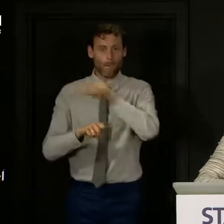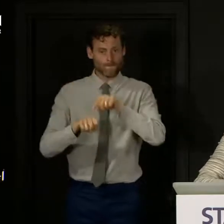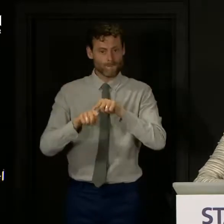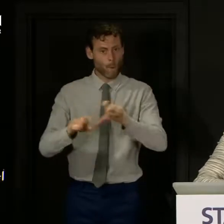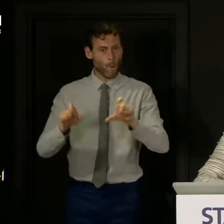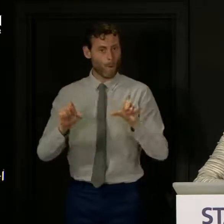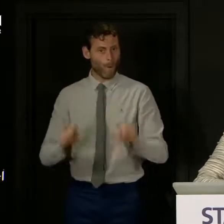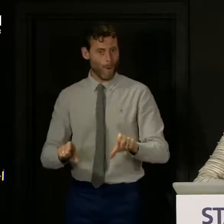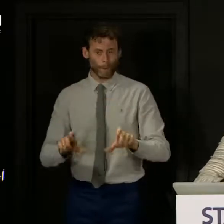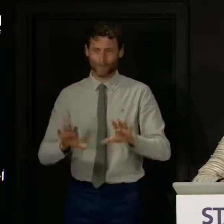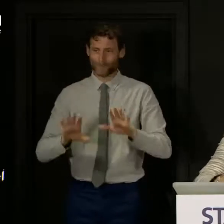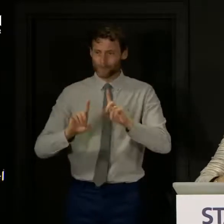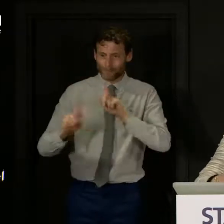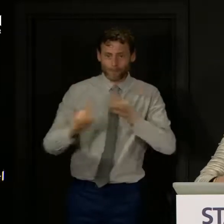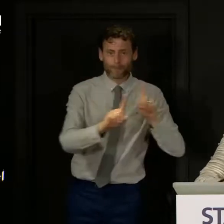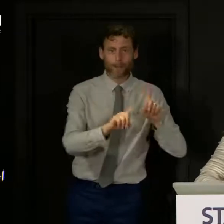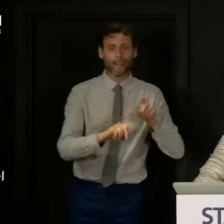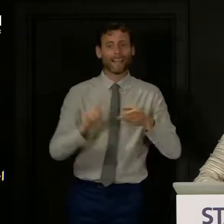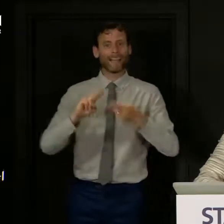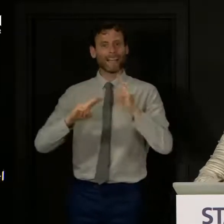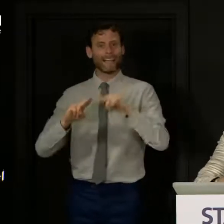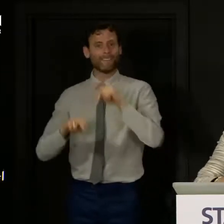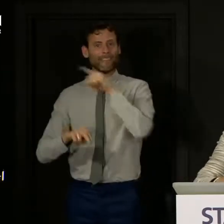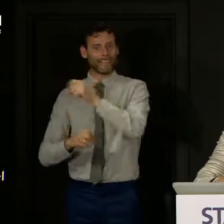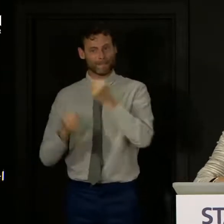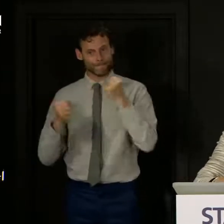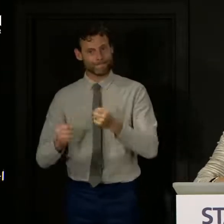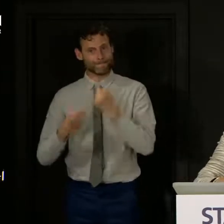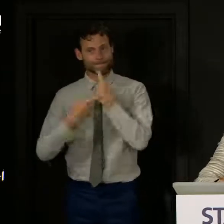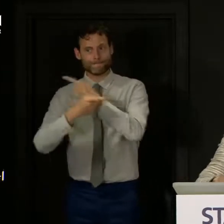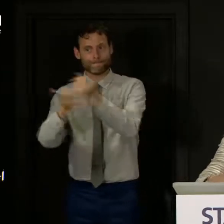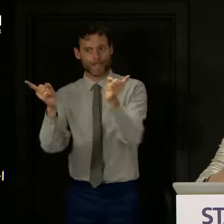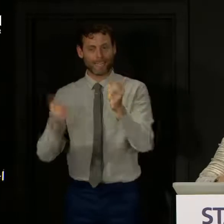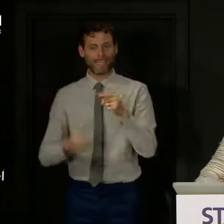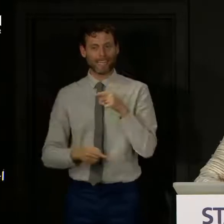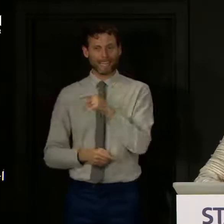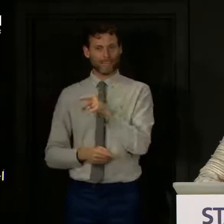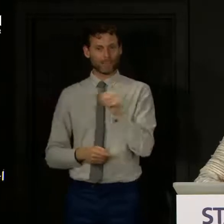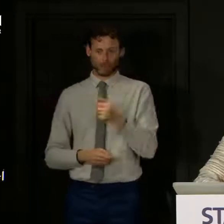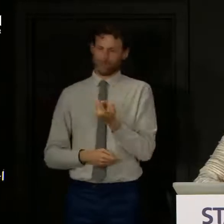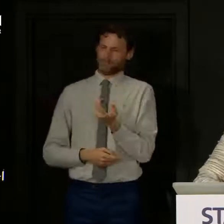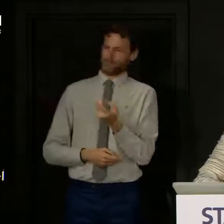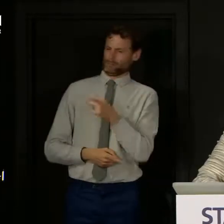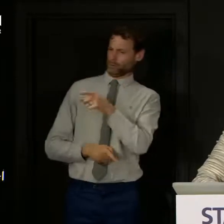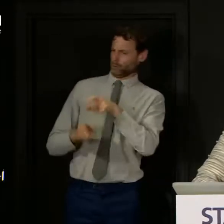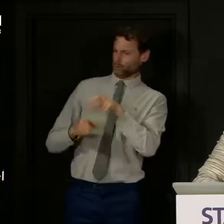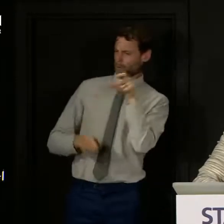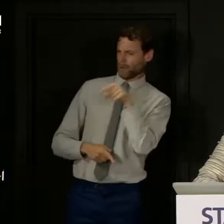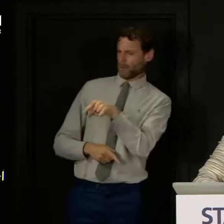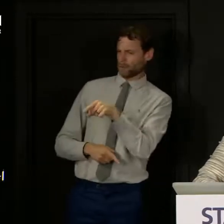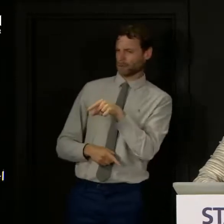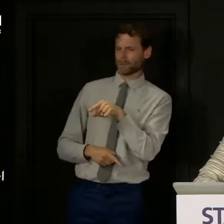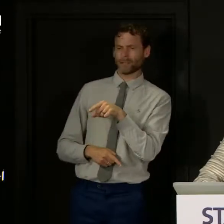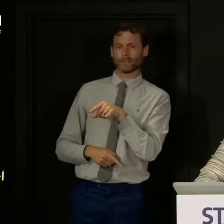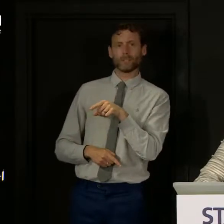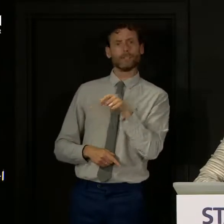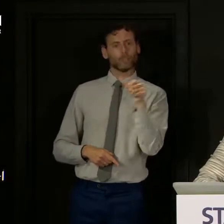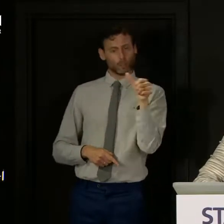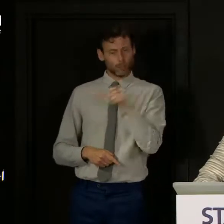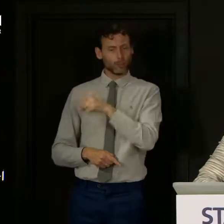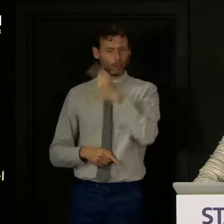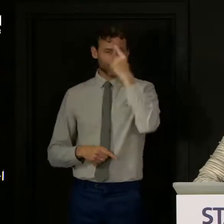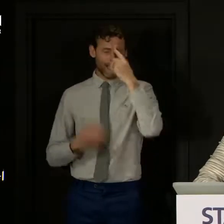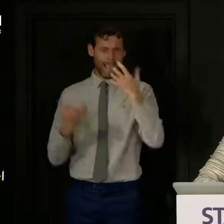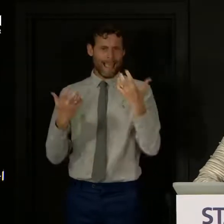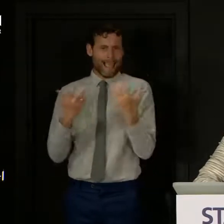first, then he will take action. That means that Dominic Cummings doesn't continue to distract from